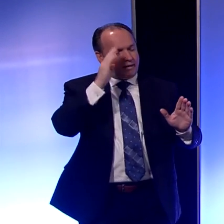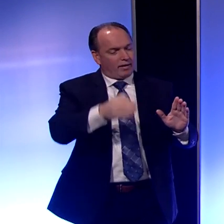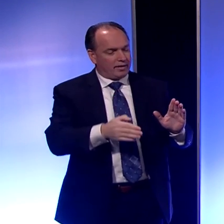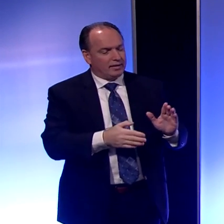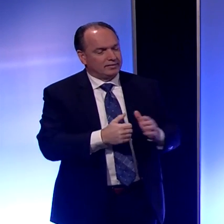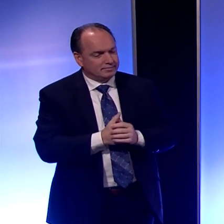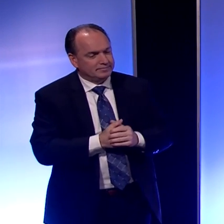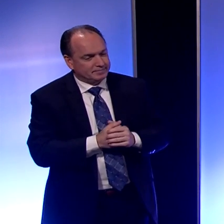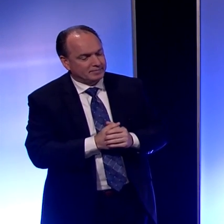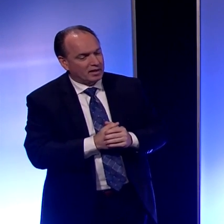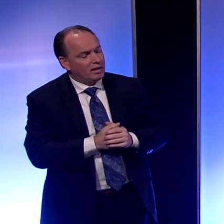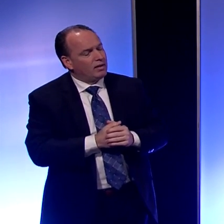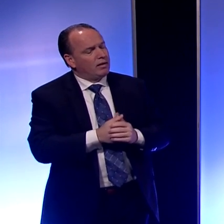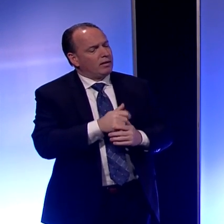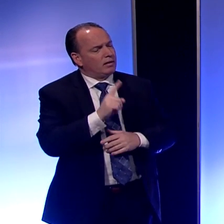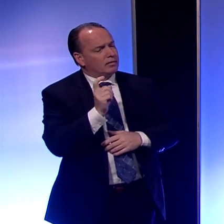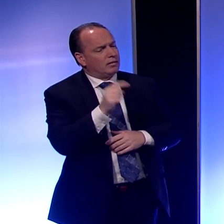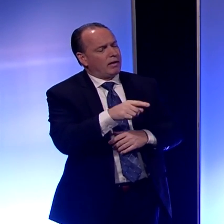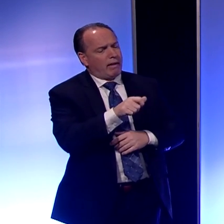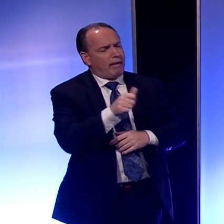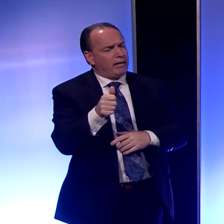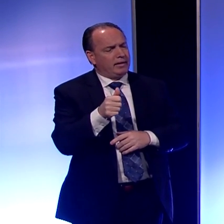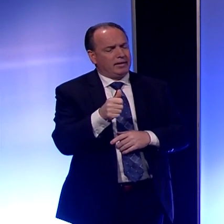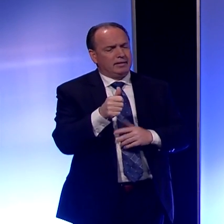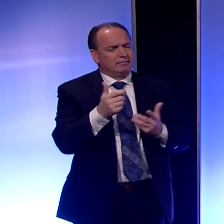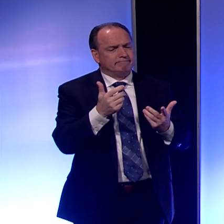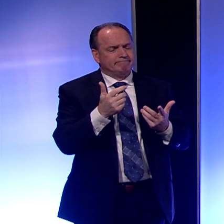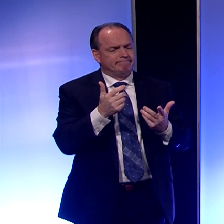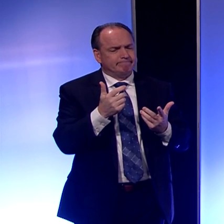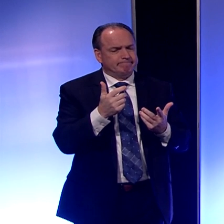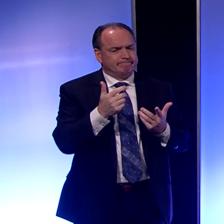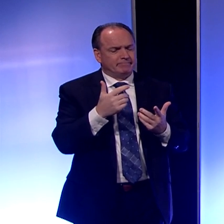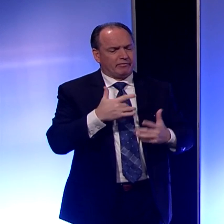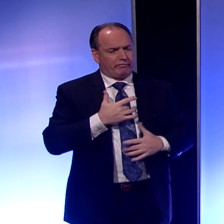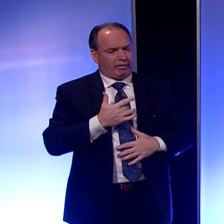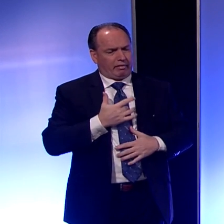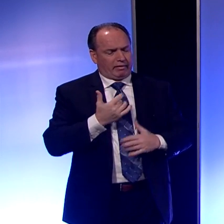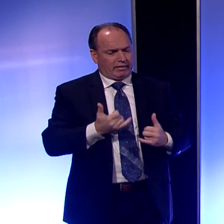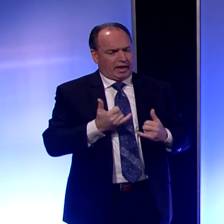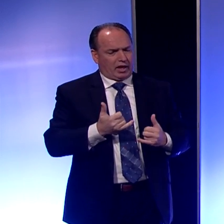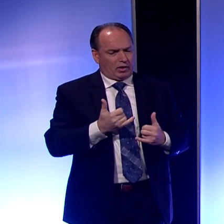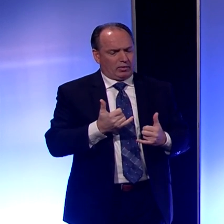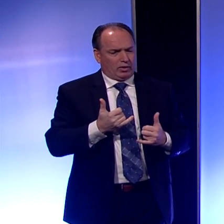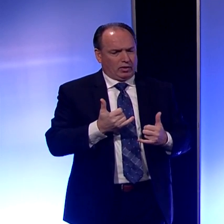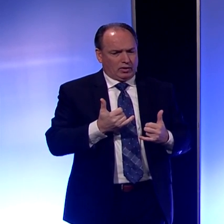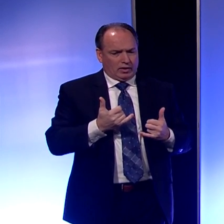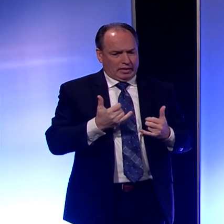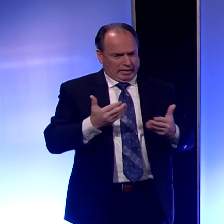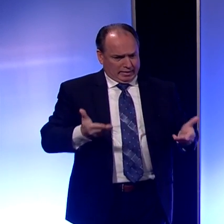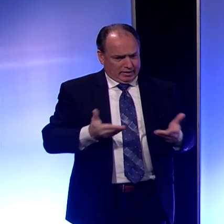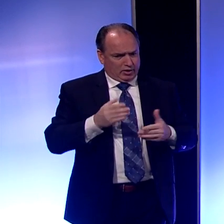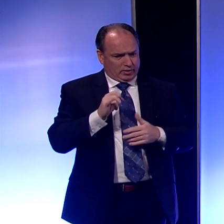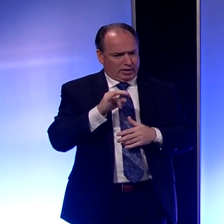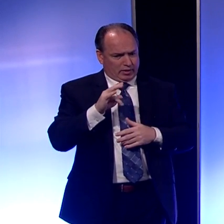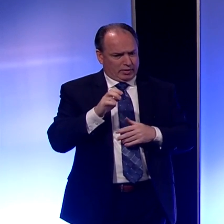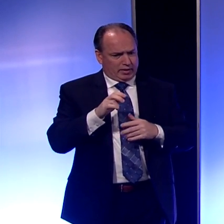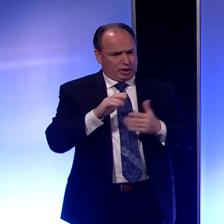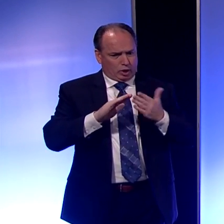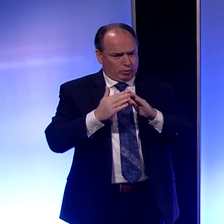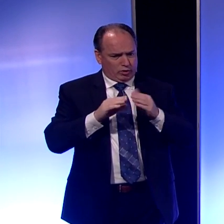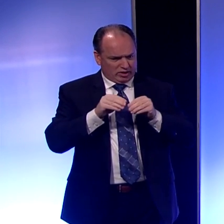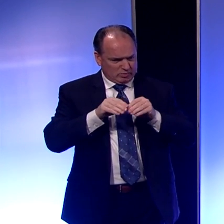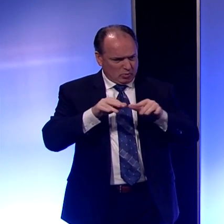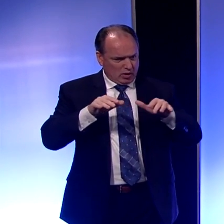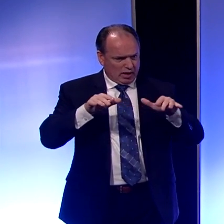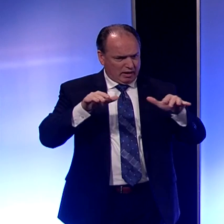Bills from Talk Erie. Is there any indication of community spread really that is coming back from the